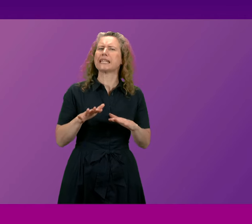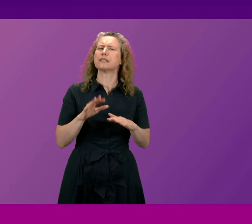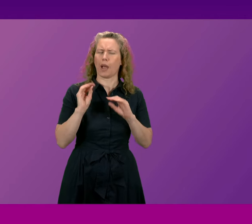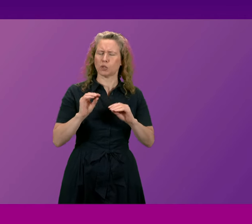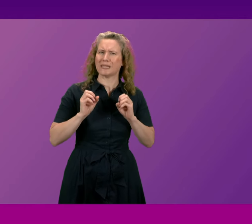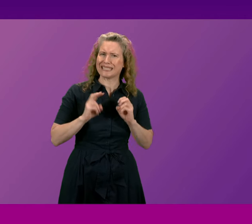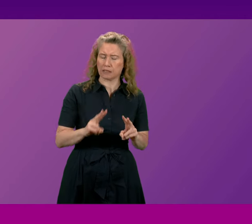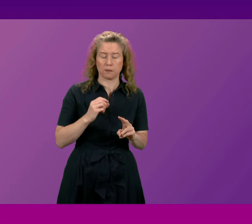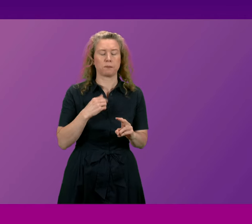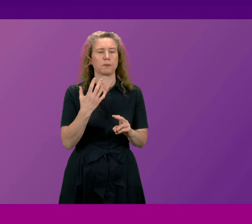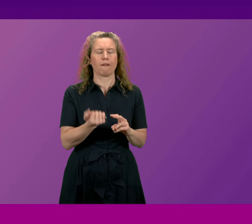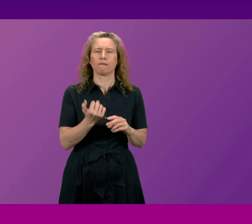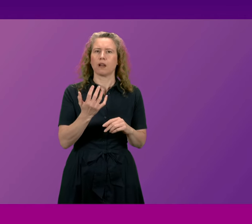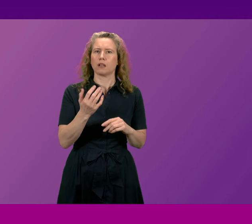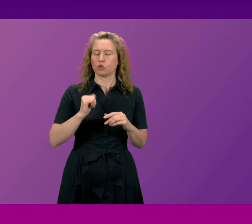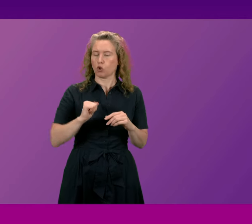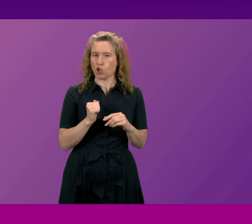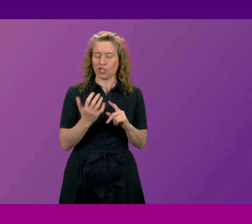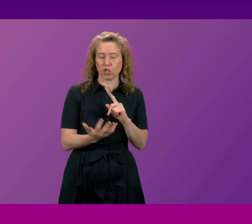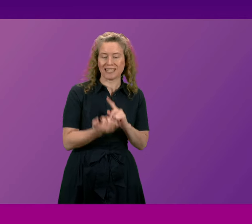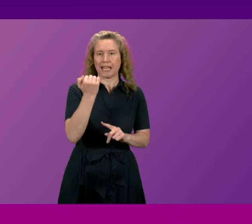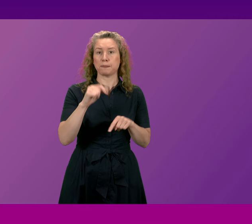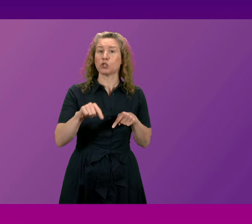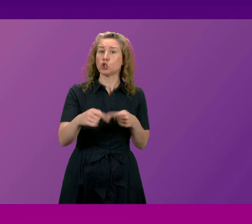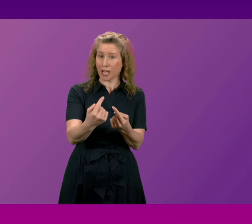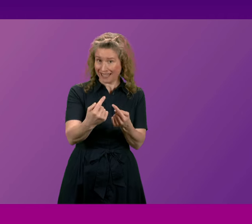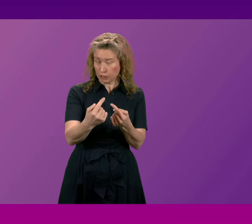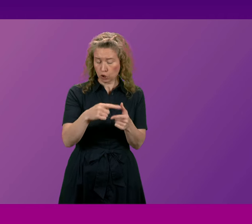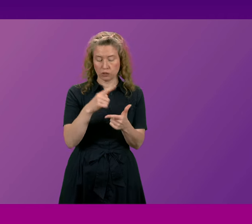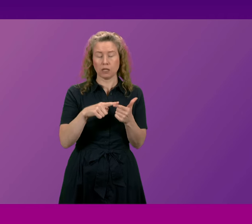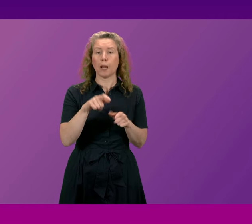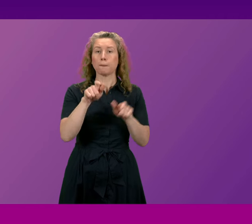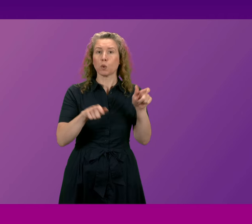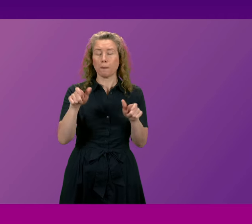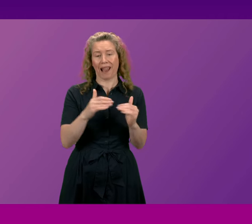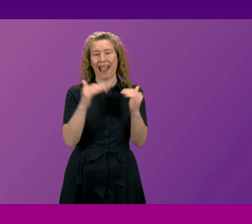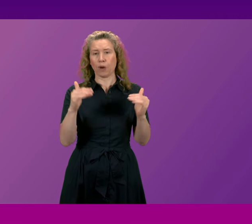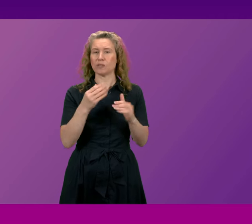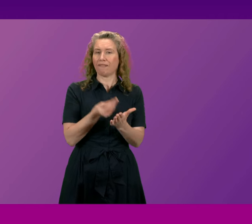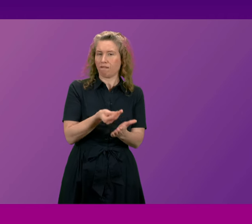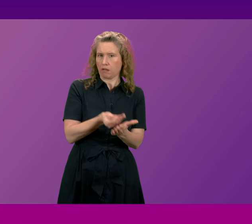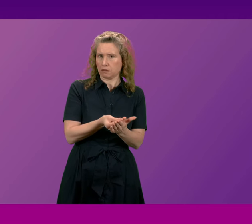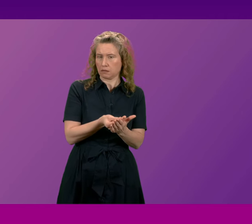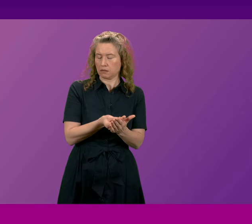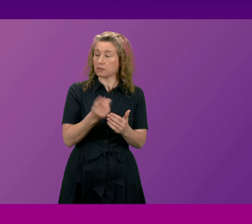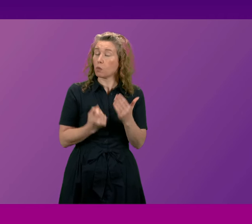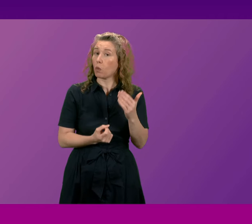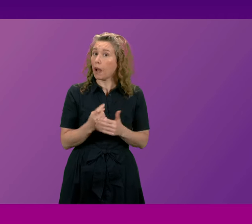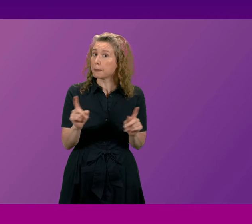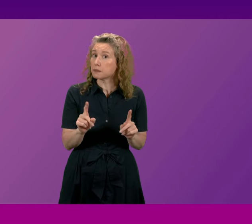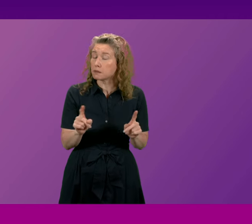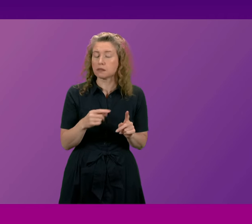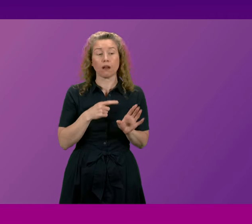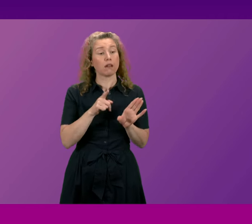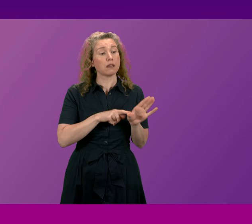through the delivery of the Scottish Attainment Challenge and pupil equity funding. And what do we see? We see amongst